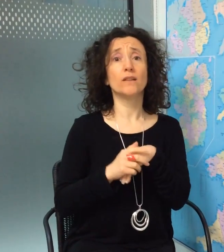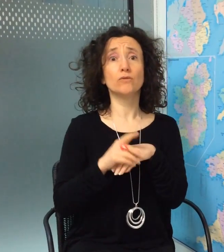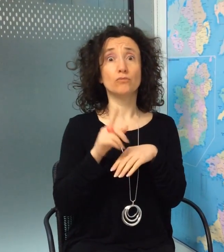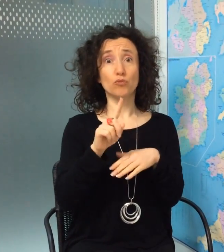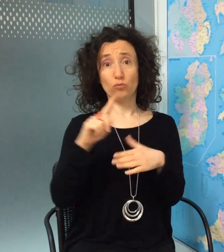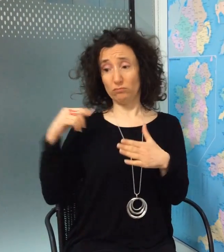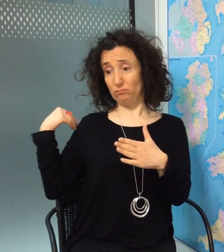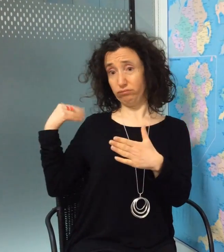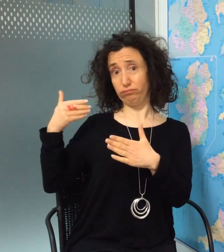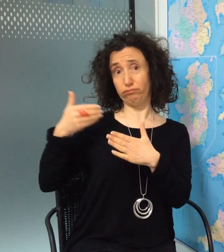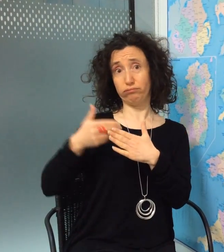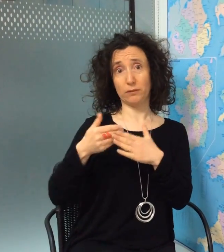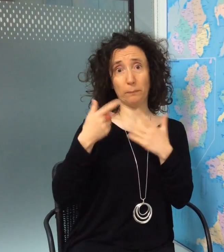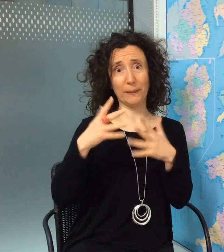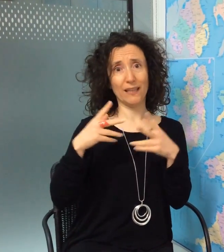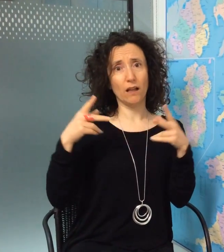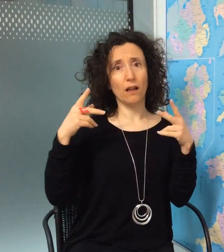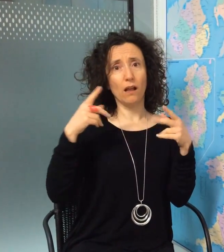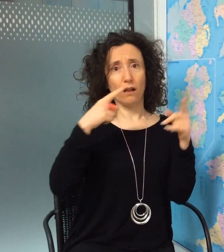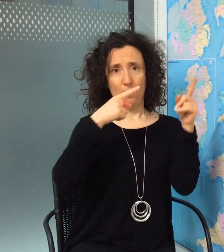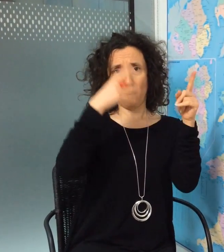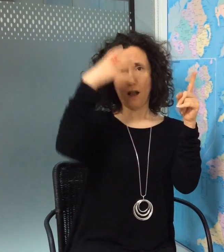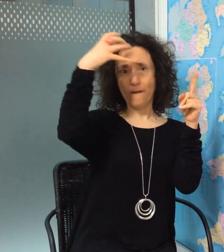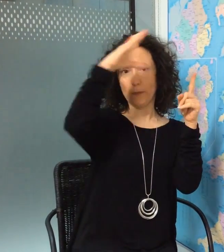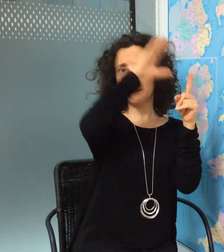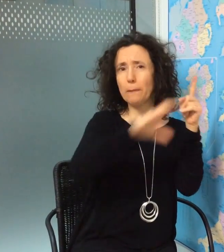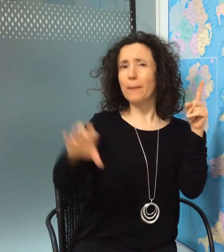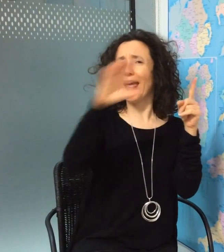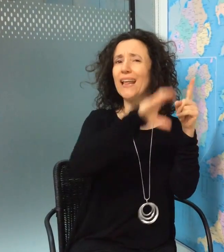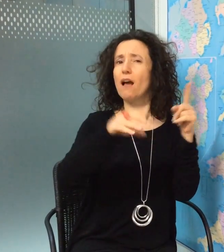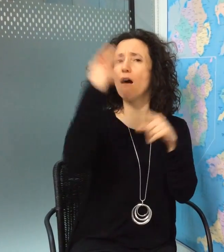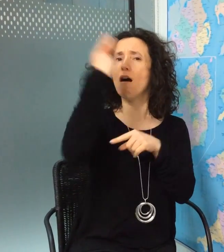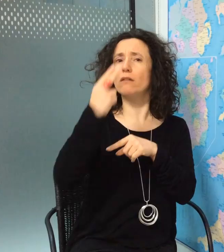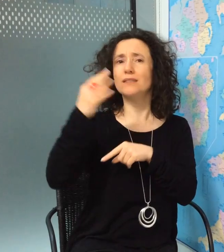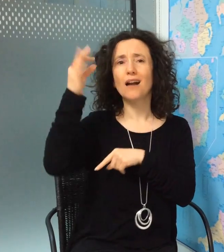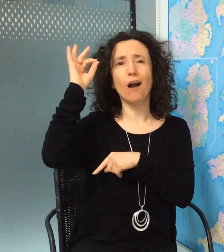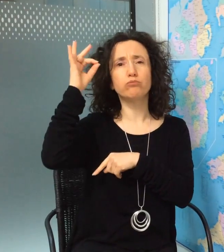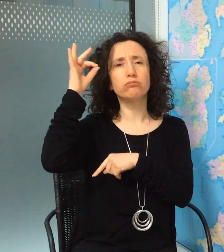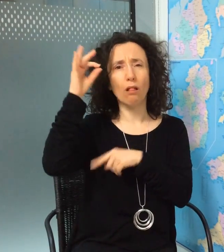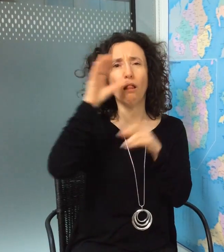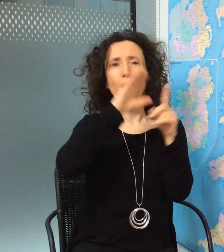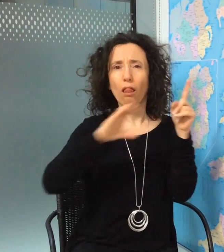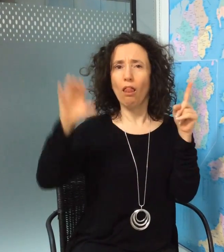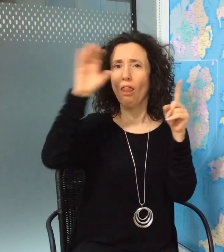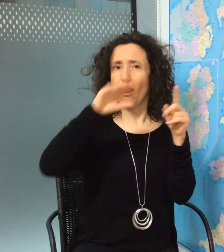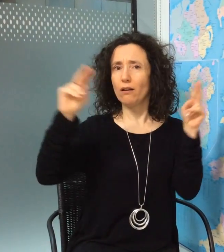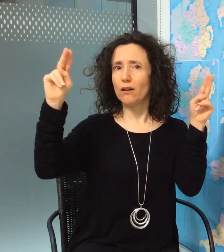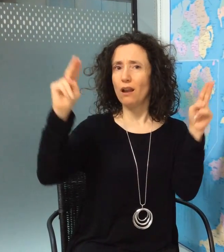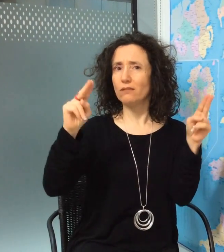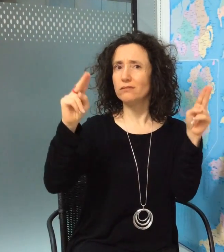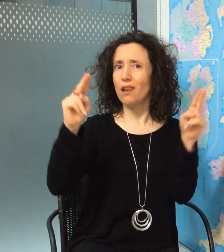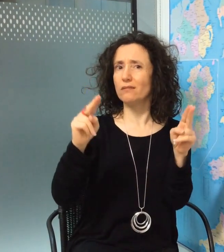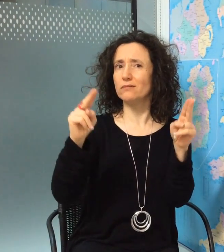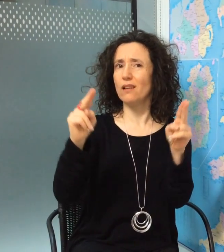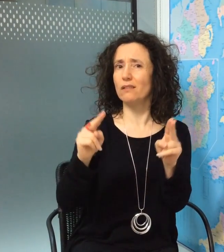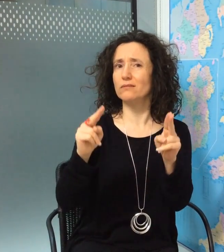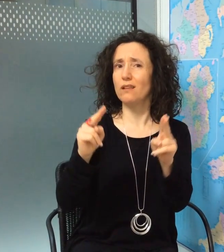We have already seen a significant reduction in public spending on the arts, but we have not been